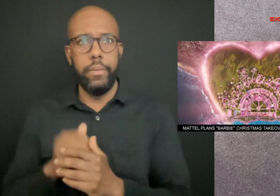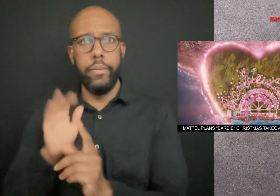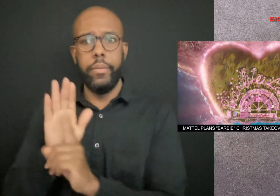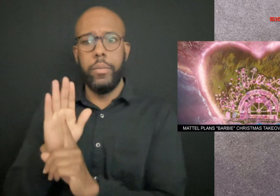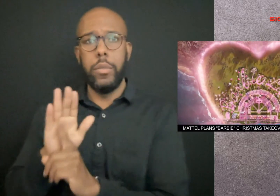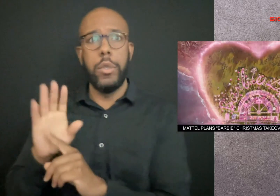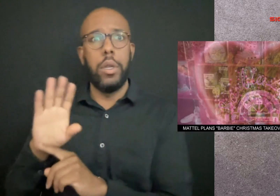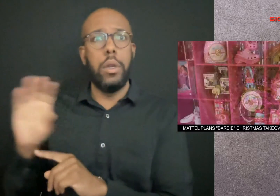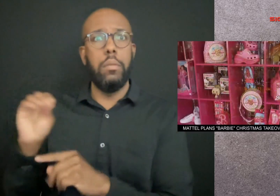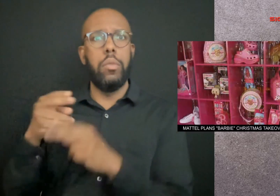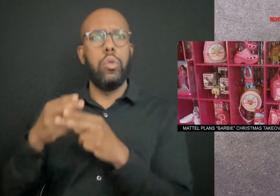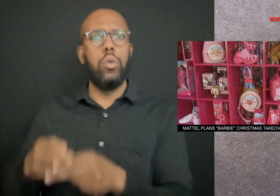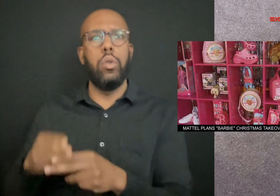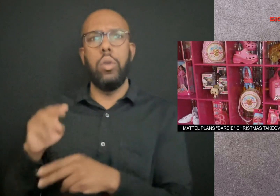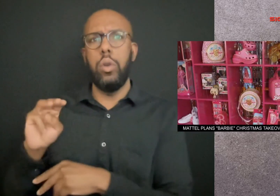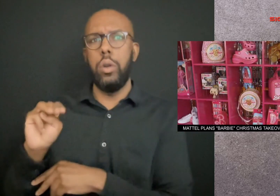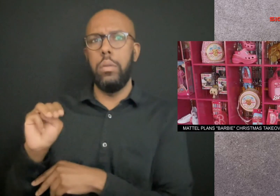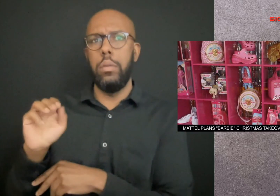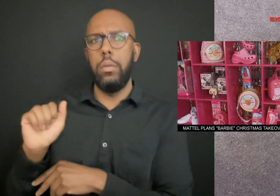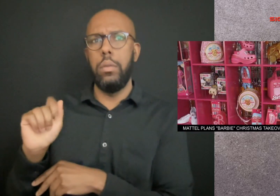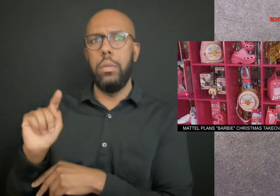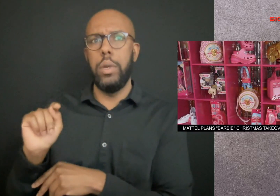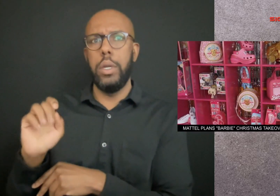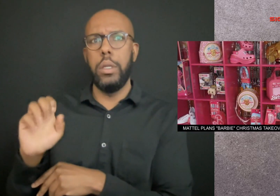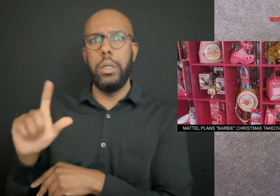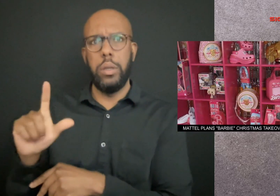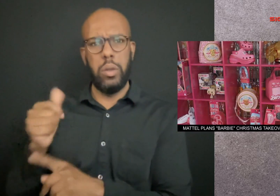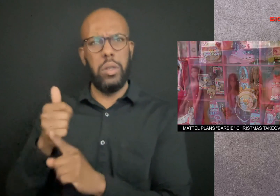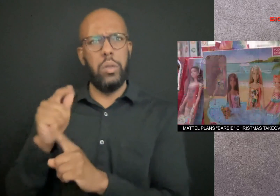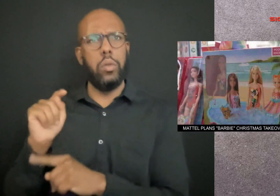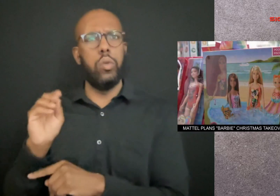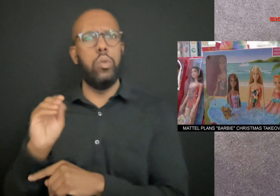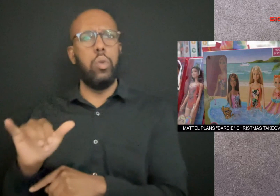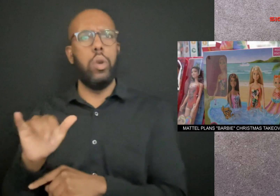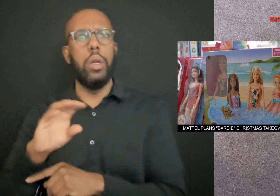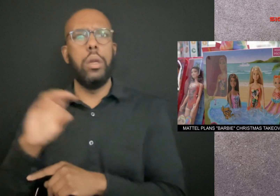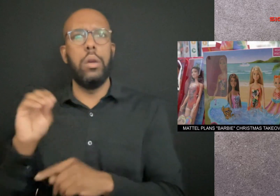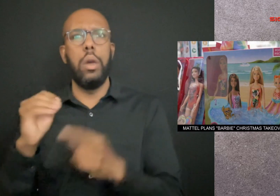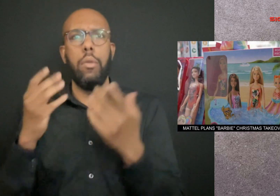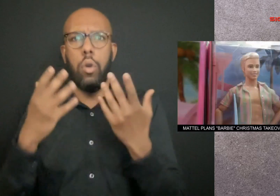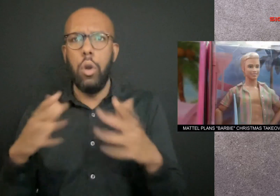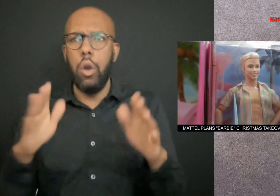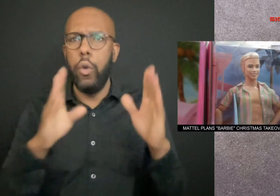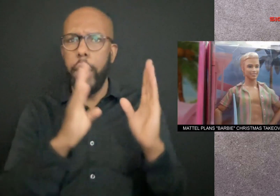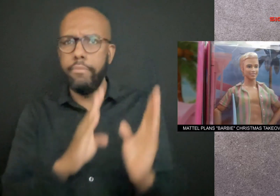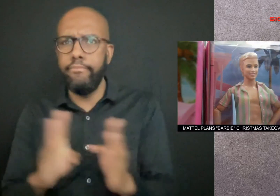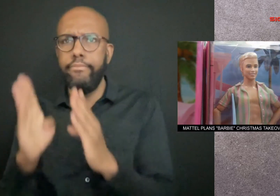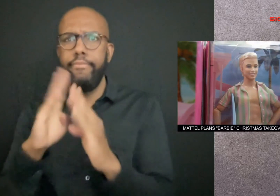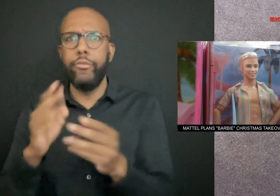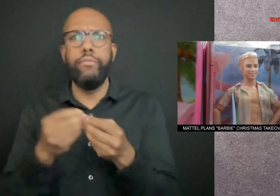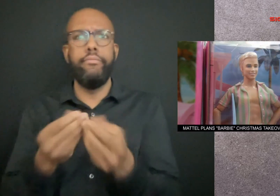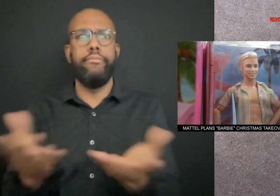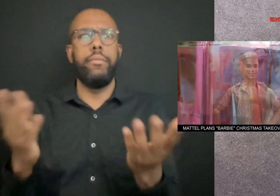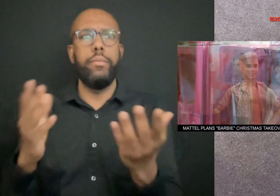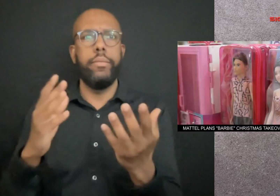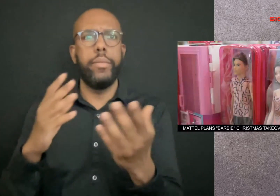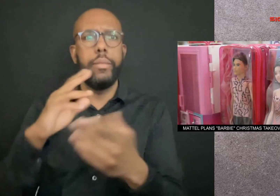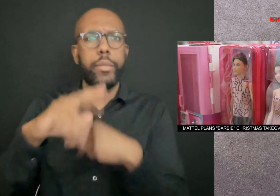Mattel is already planning to deliver all kinds of Barbie merchandise for Christmas this